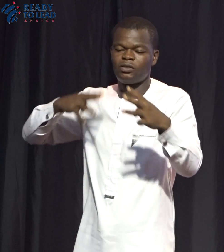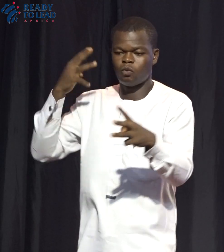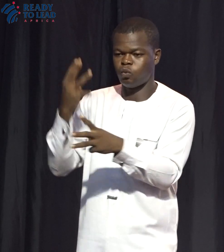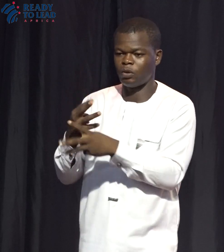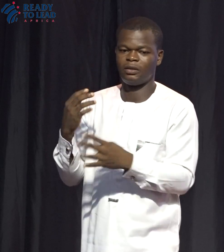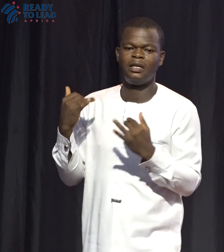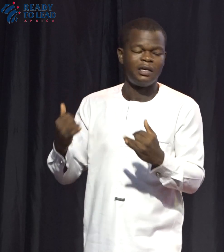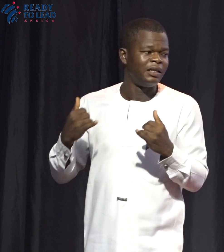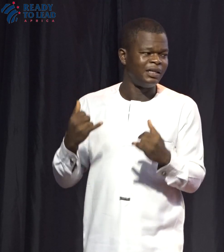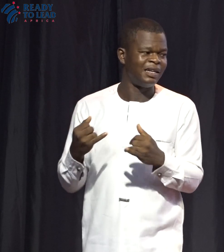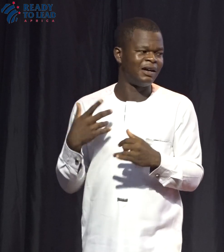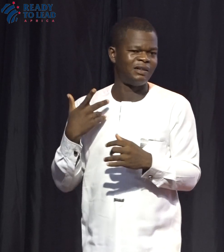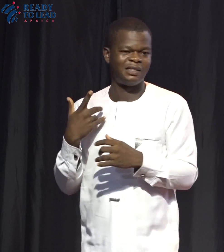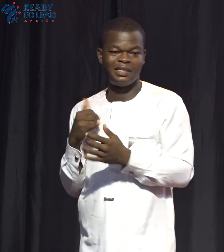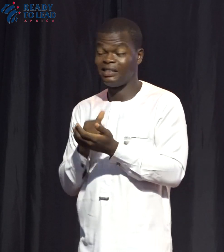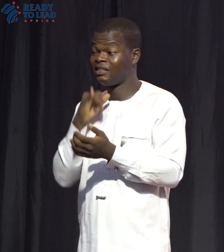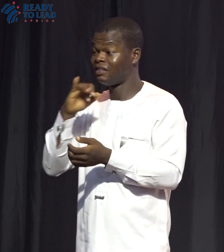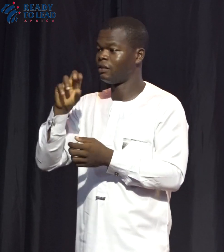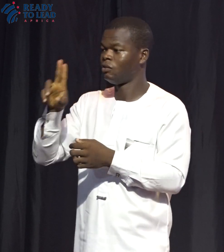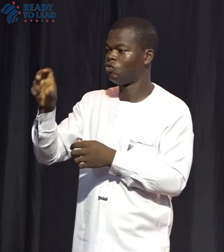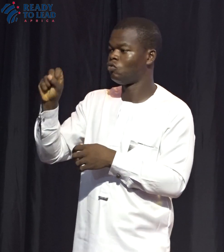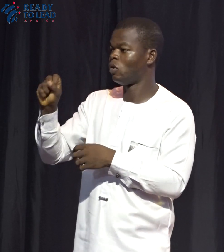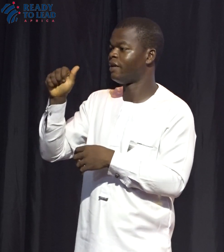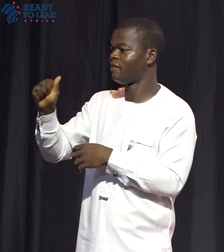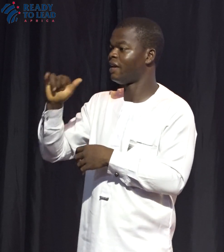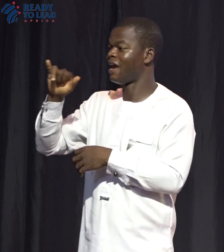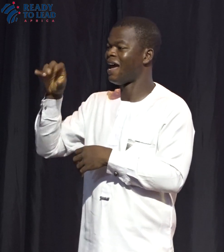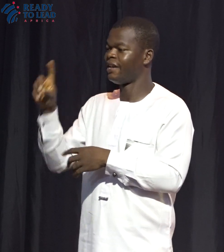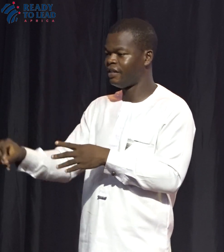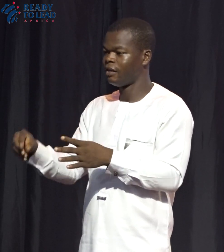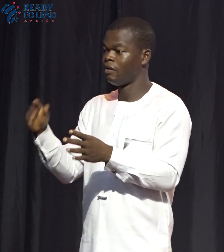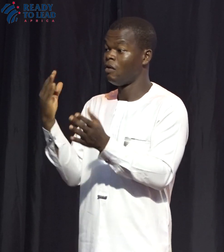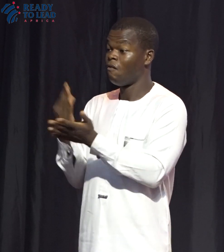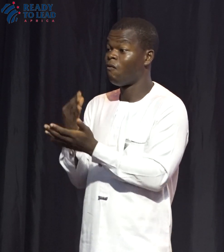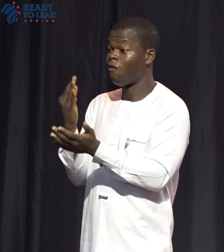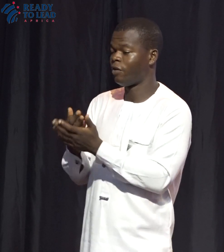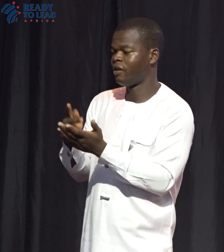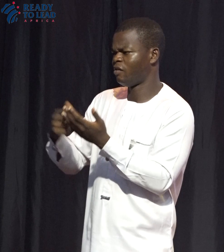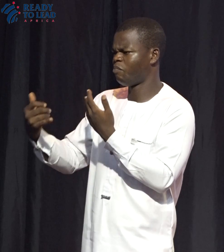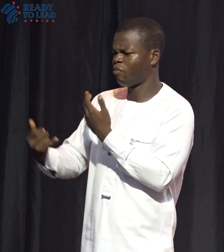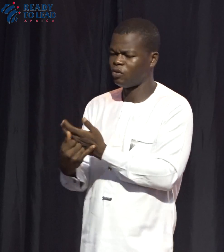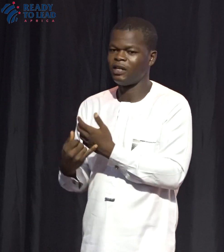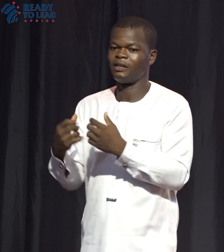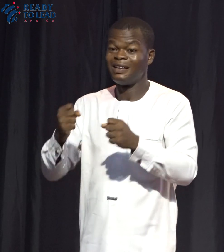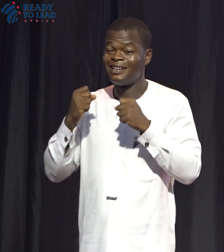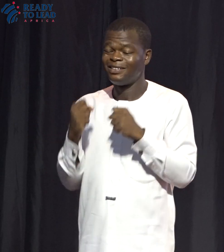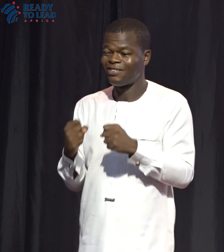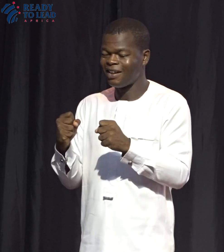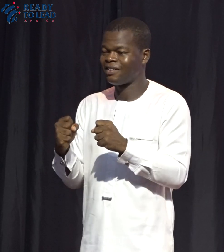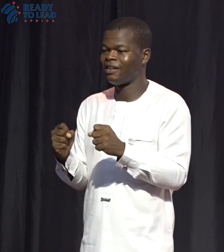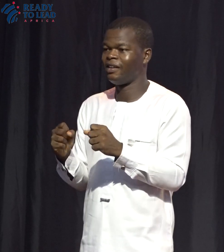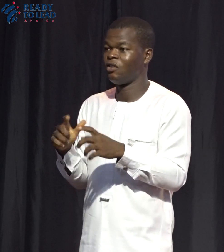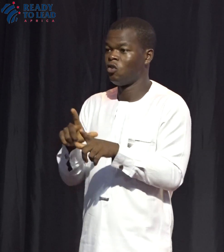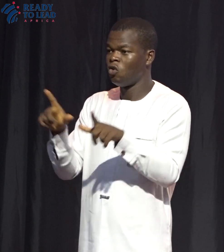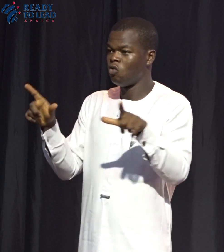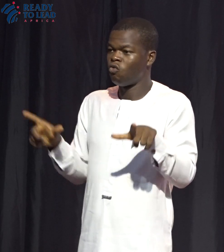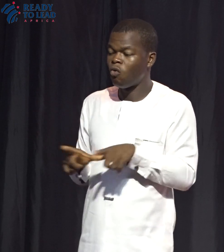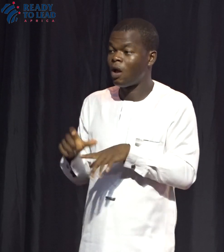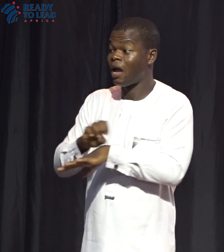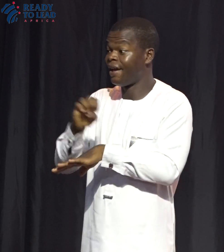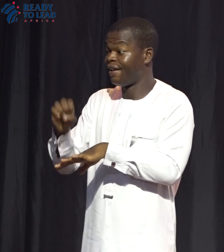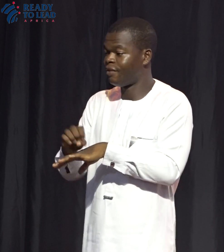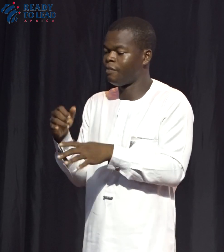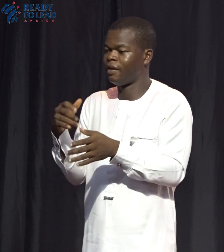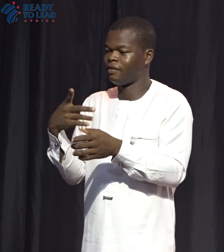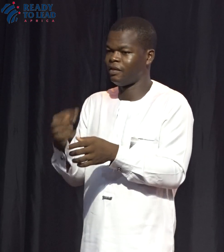Now, the USID-funded project is titled Strengthening Civic Advocacy and Local Engagement, the acronym